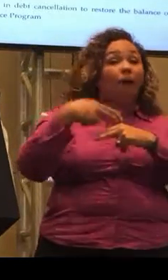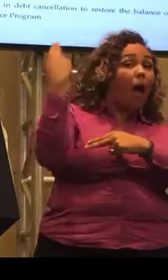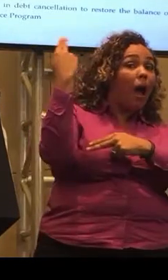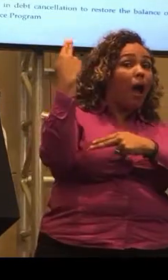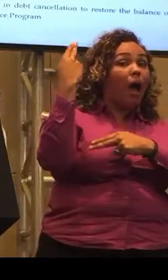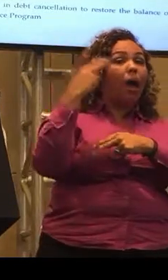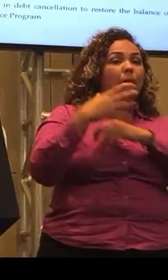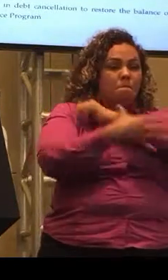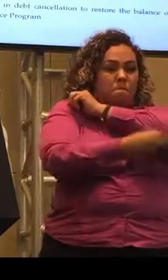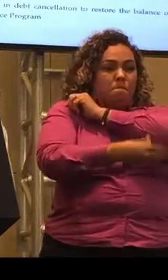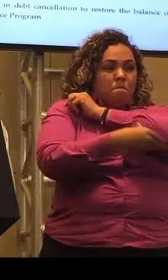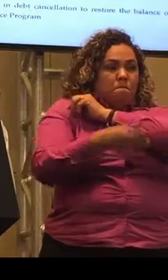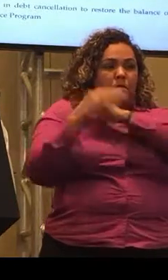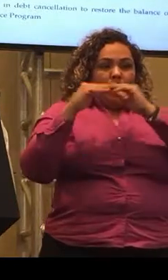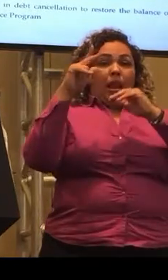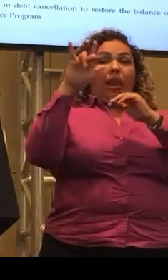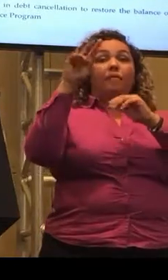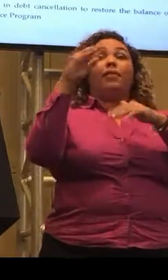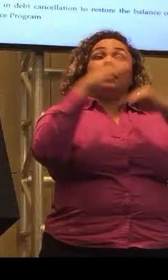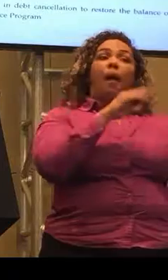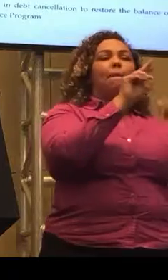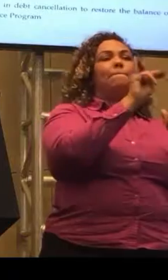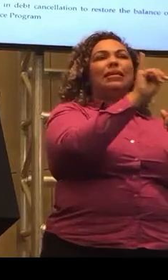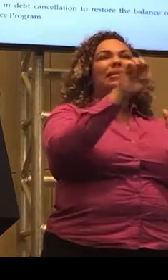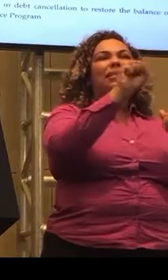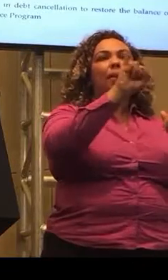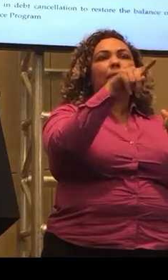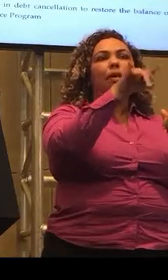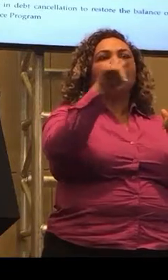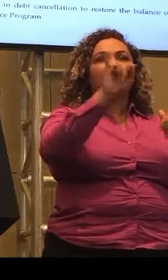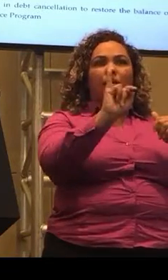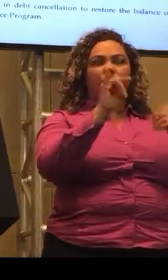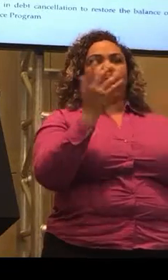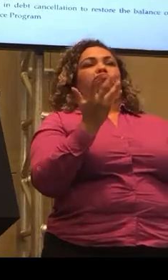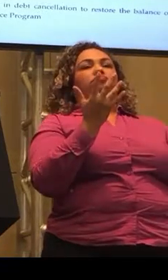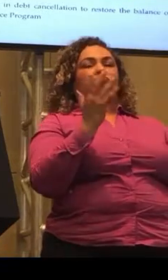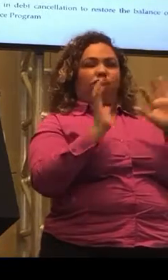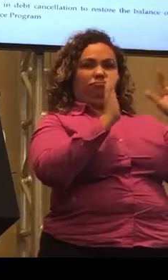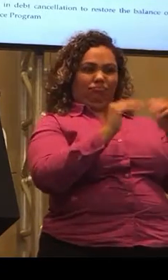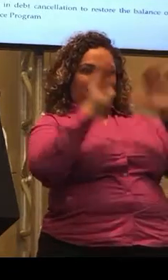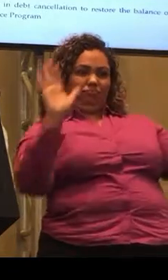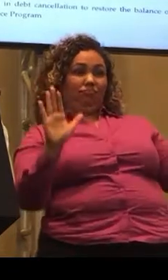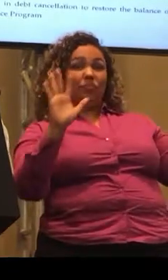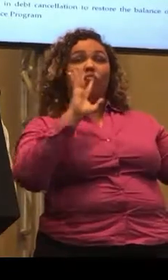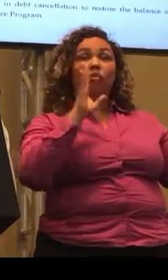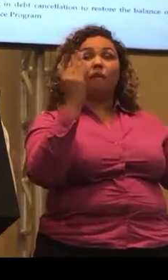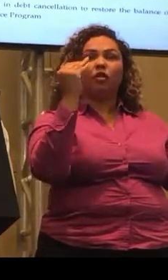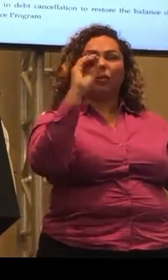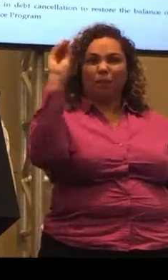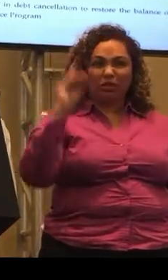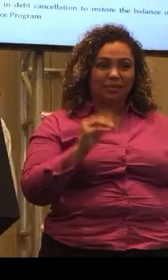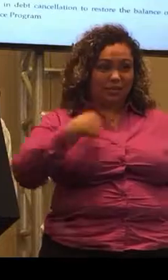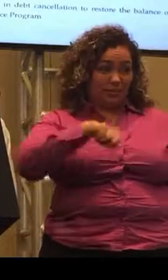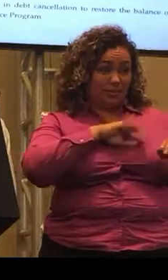higher poverty level than in Mississippi. At least in the states with more poverty level than the we're talking about 14 percent.